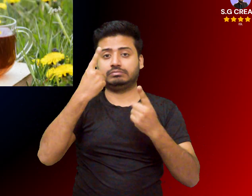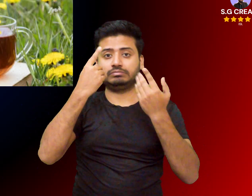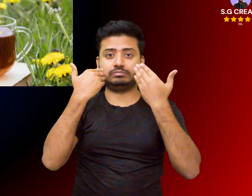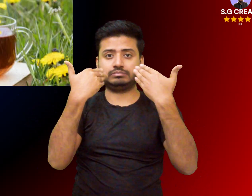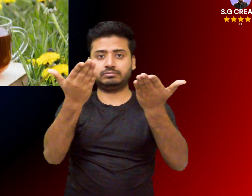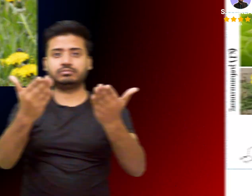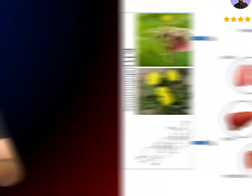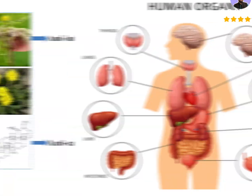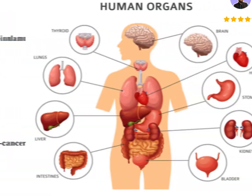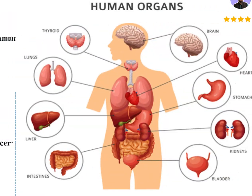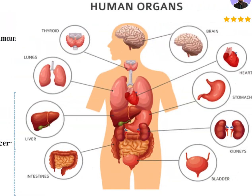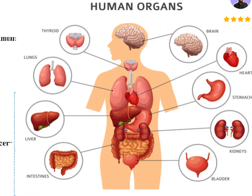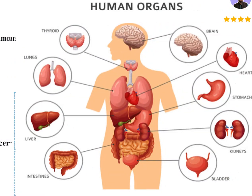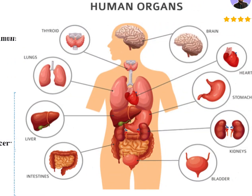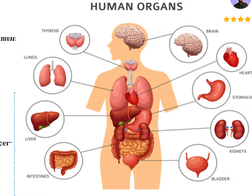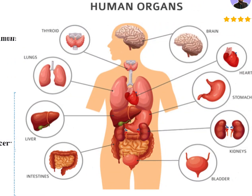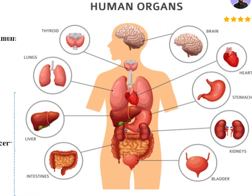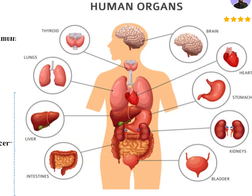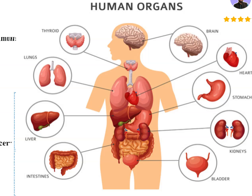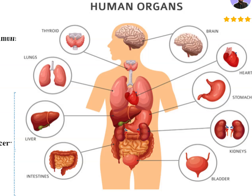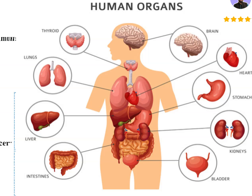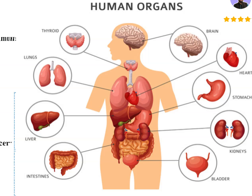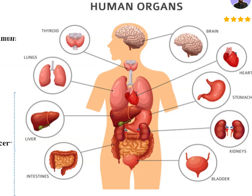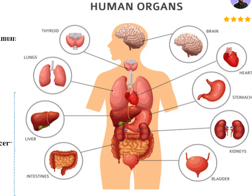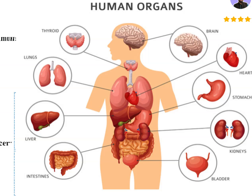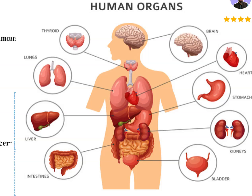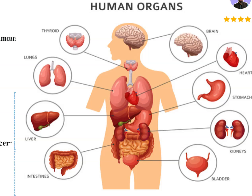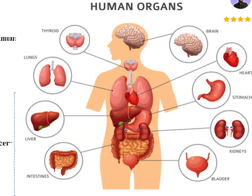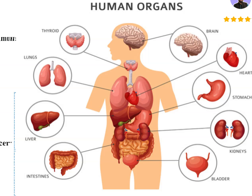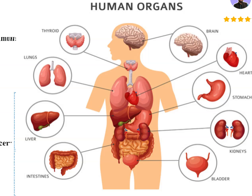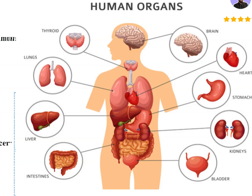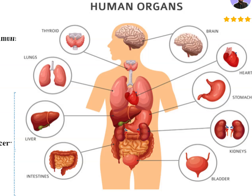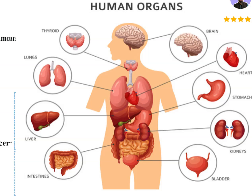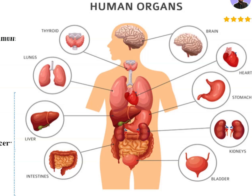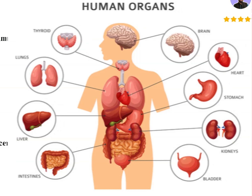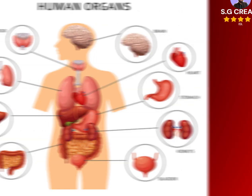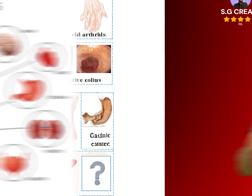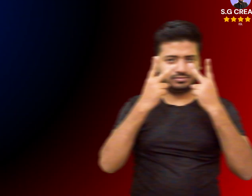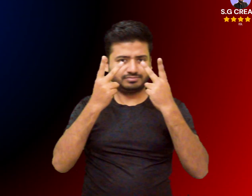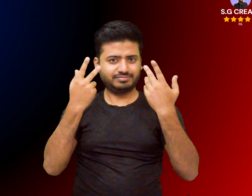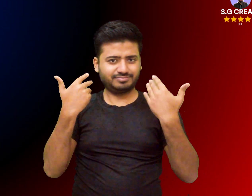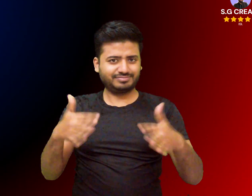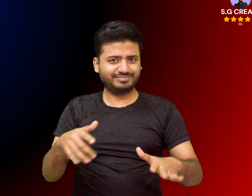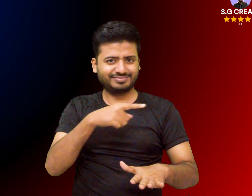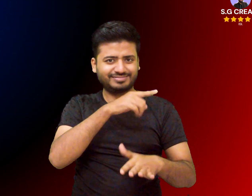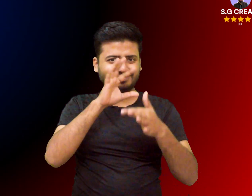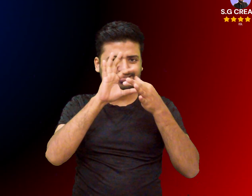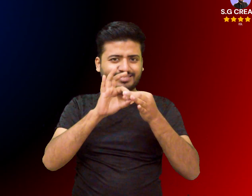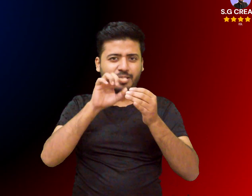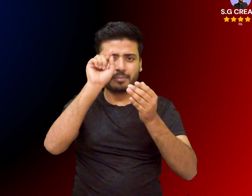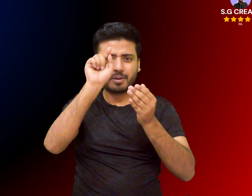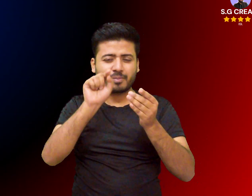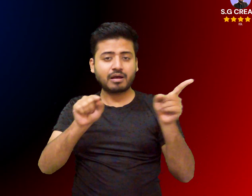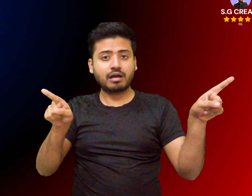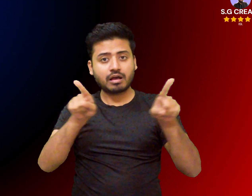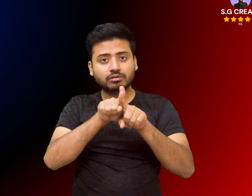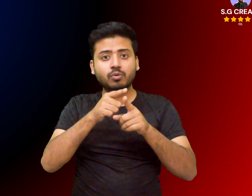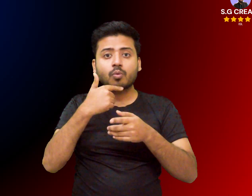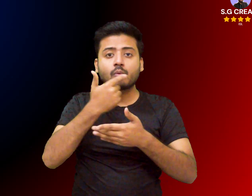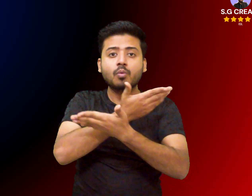prebiotic fiber that aids healthy gut bacteria and can relieve constipation supports liver function often considered a liver tonic in